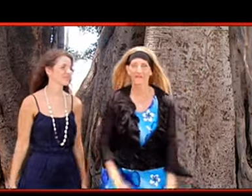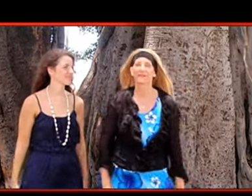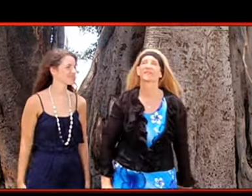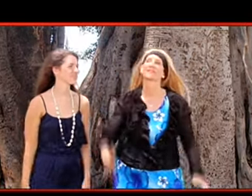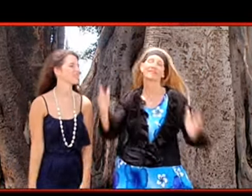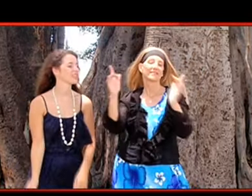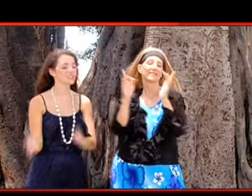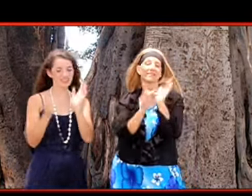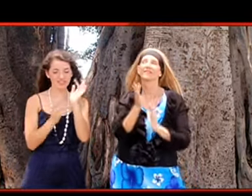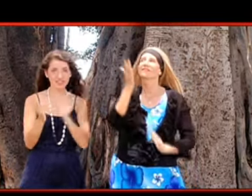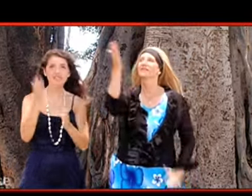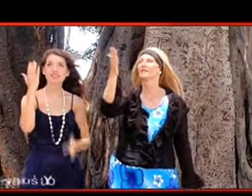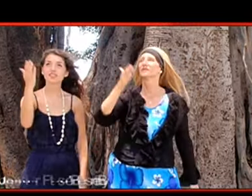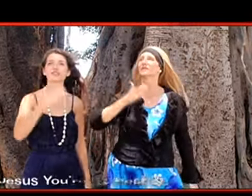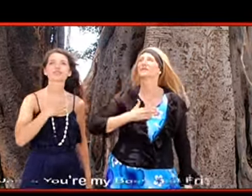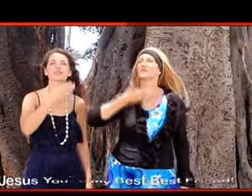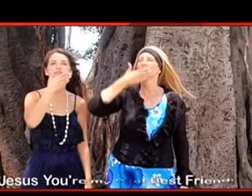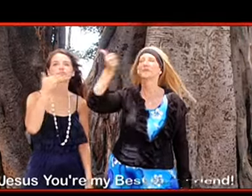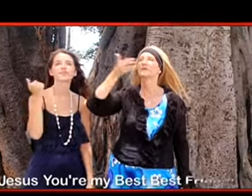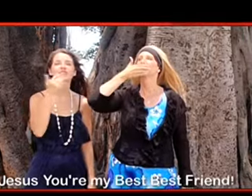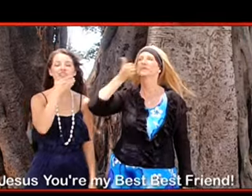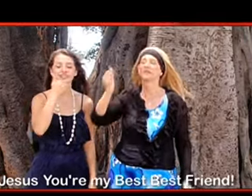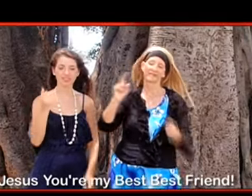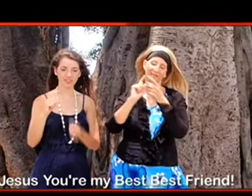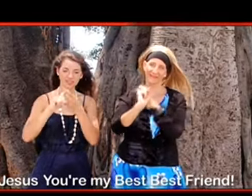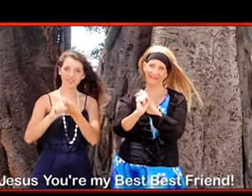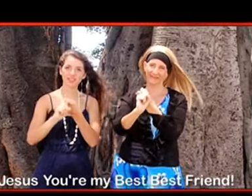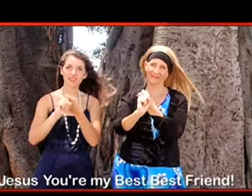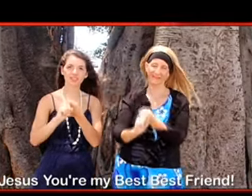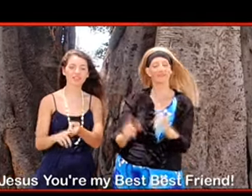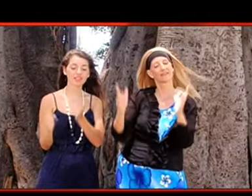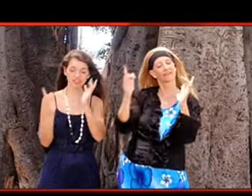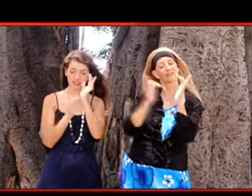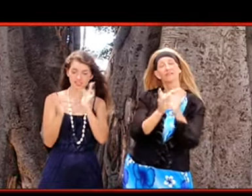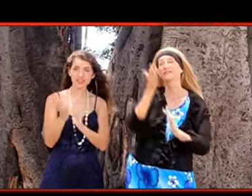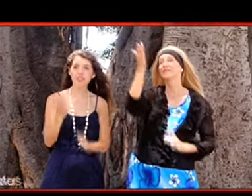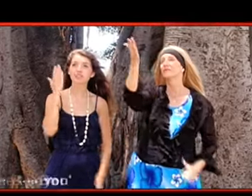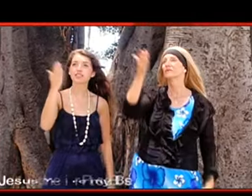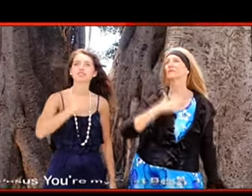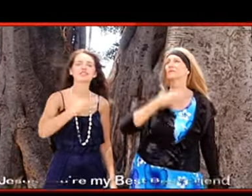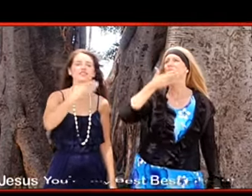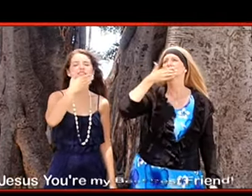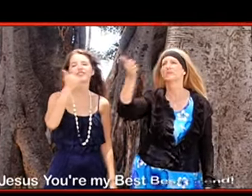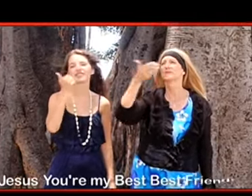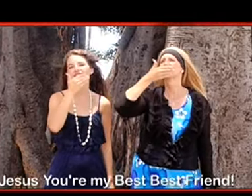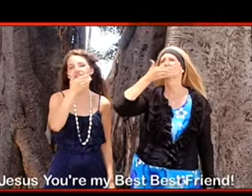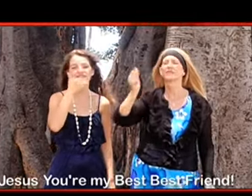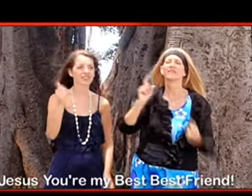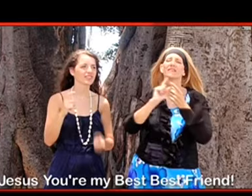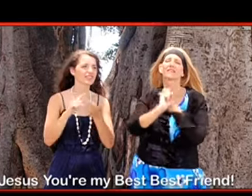time. Jesus, you're my best, best friend. Jesus, you're my best, best friend.